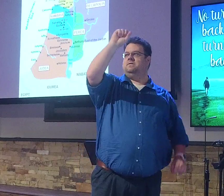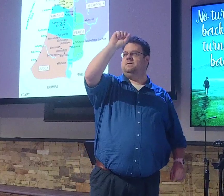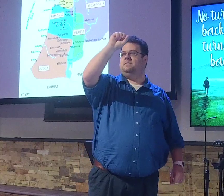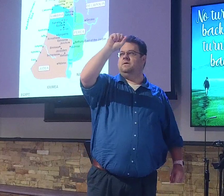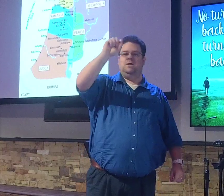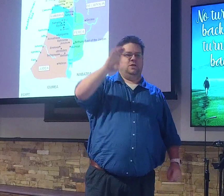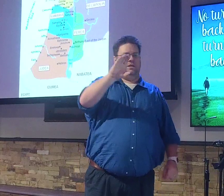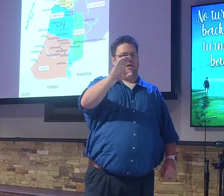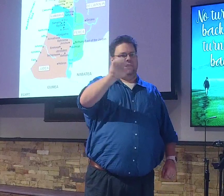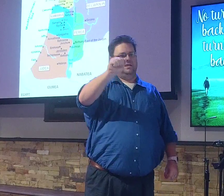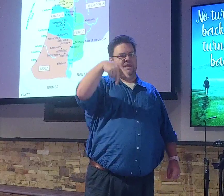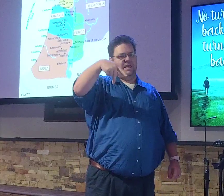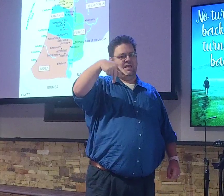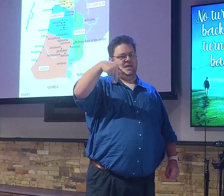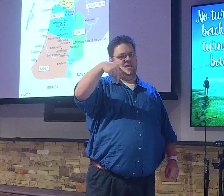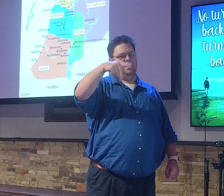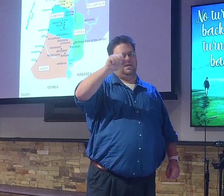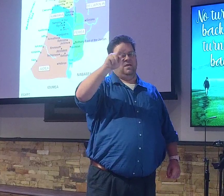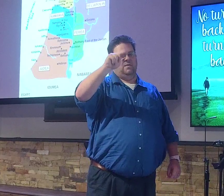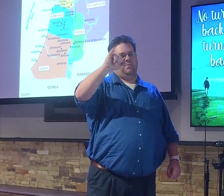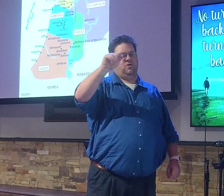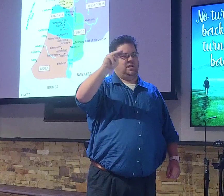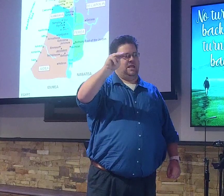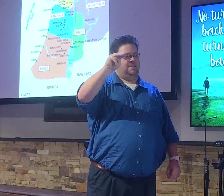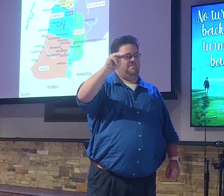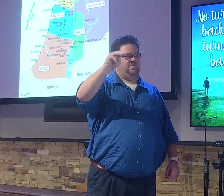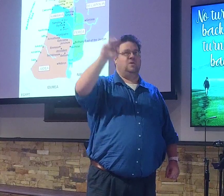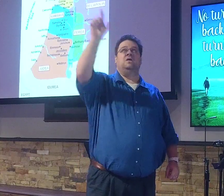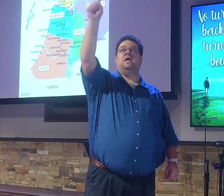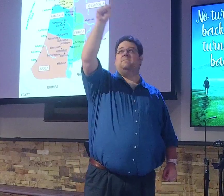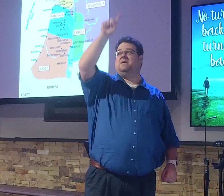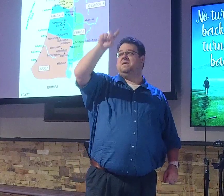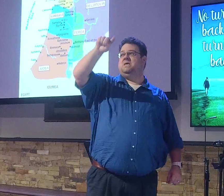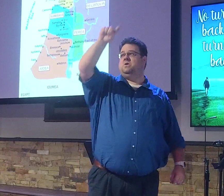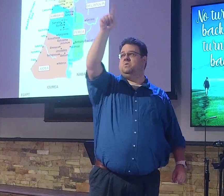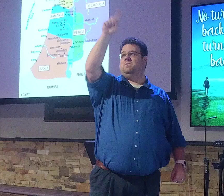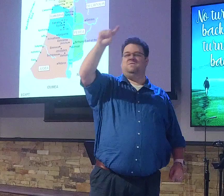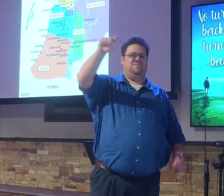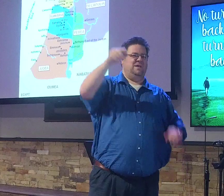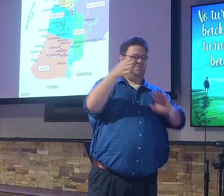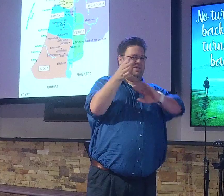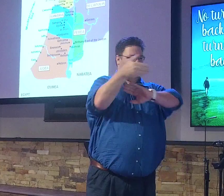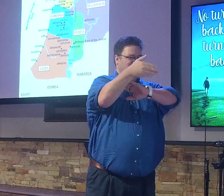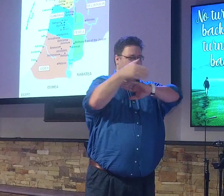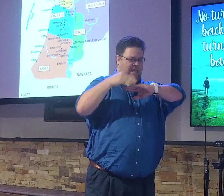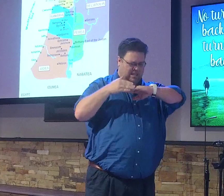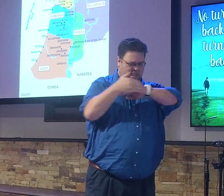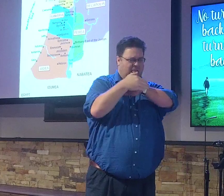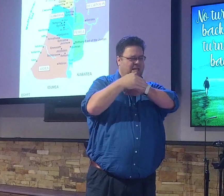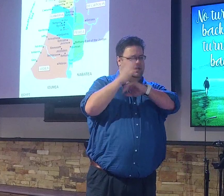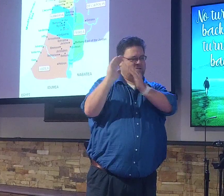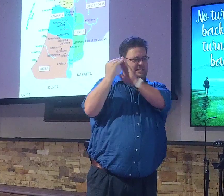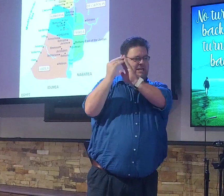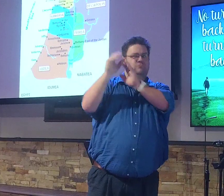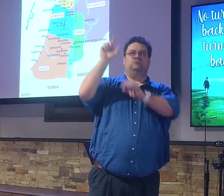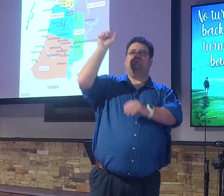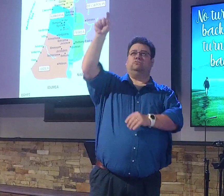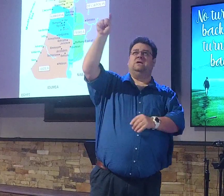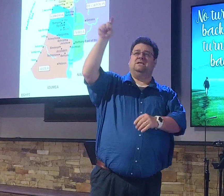Capernaum was one of those seaside towns and cities. And Jesus was here a lot. That's where